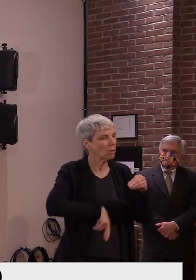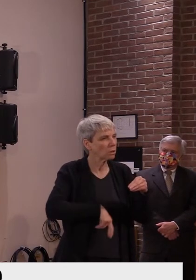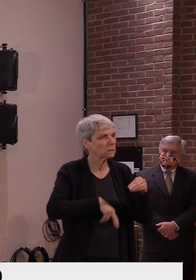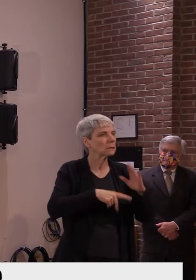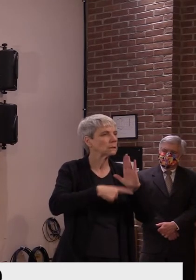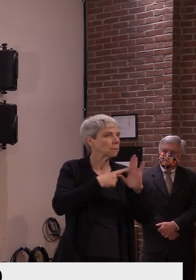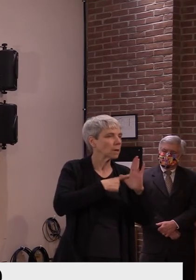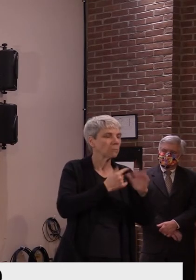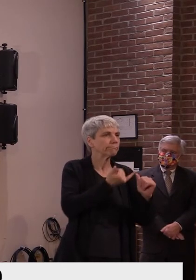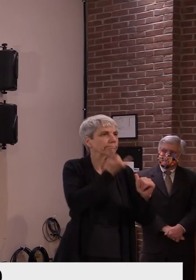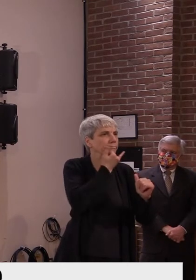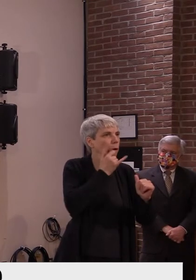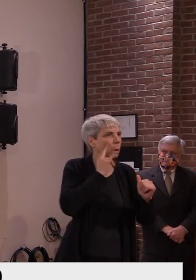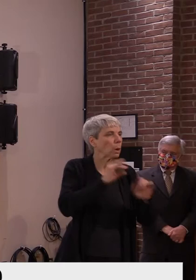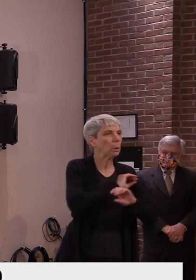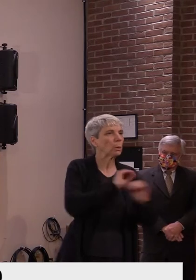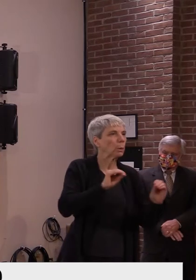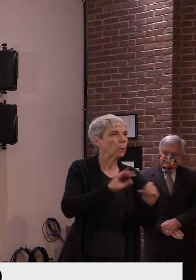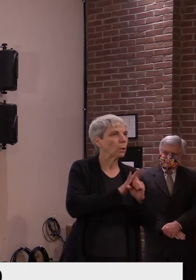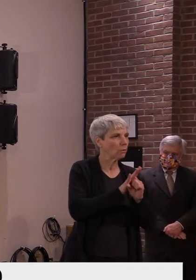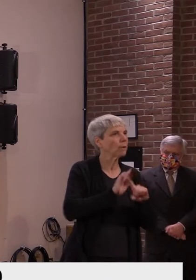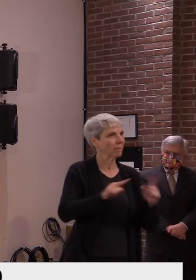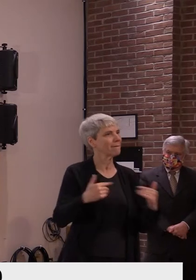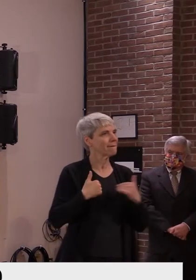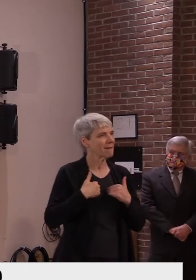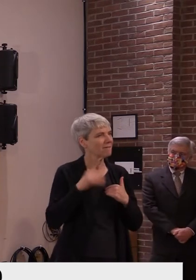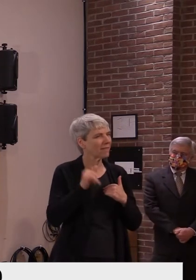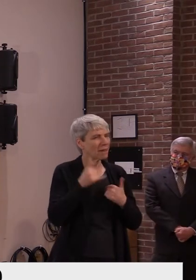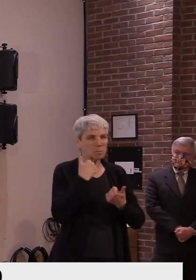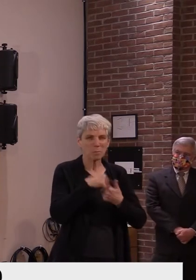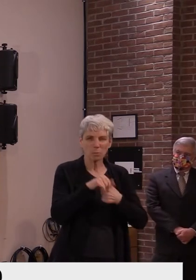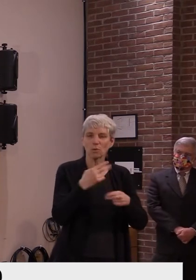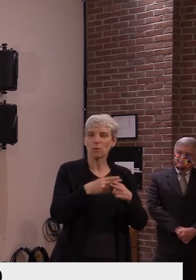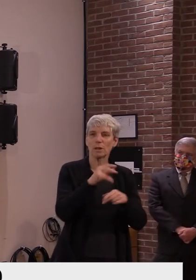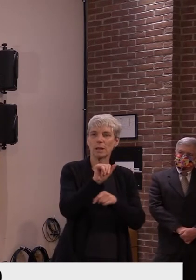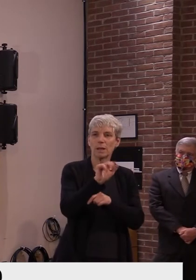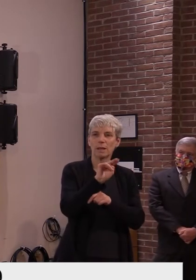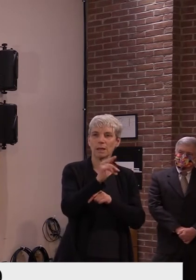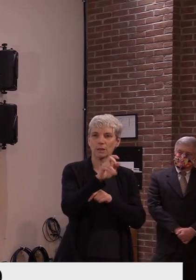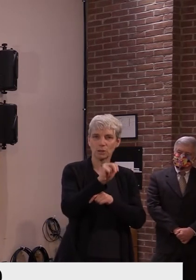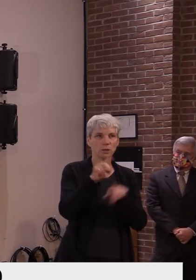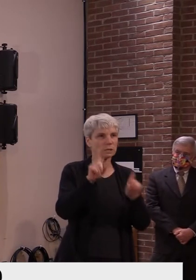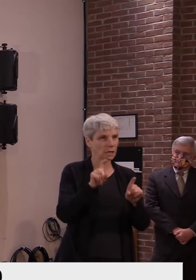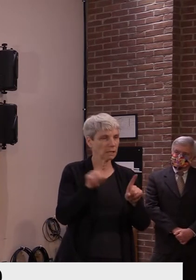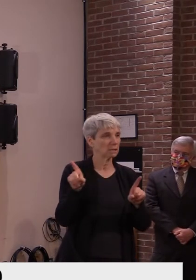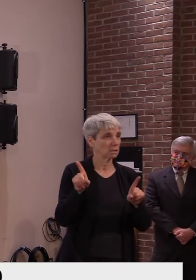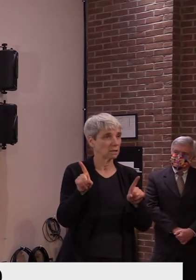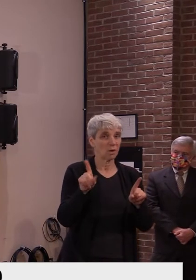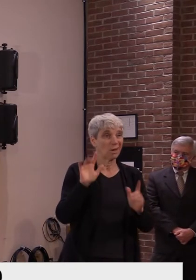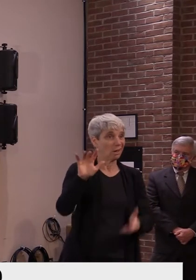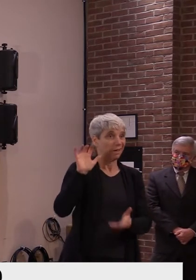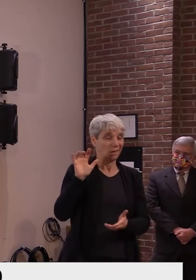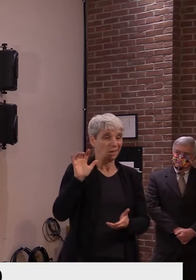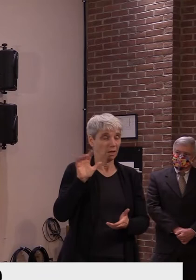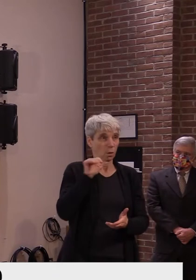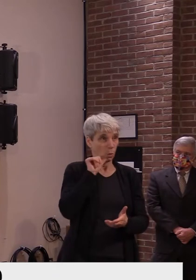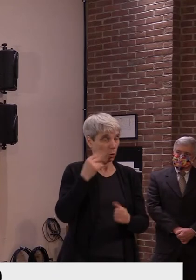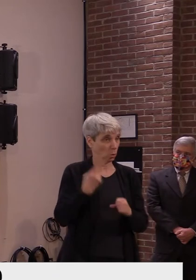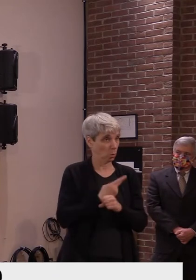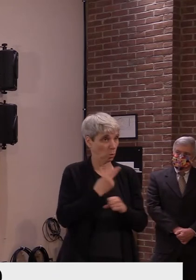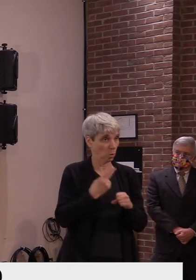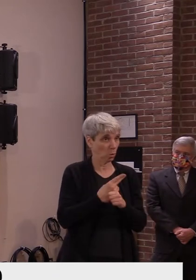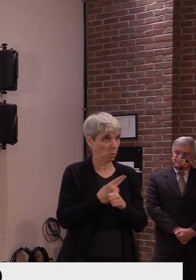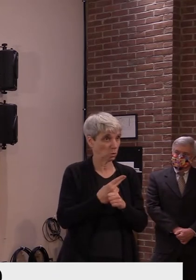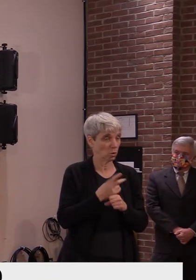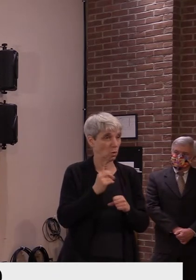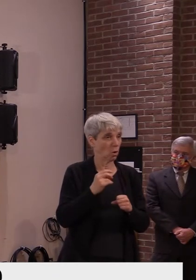Or is this, uh, an ongoing sort of strategic kind of, uh, stockpiling of them? That's exactly how I